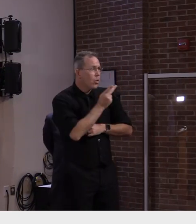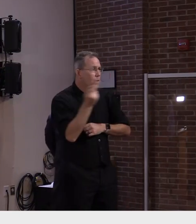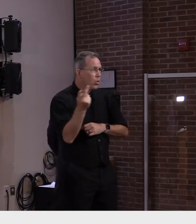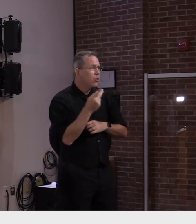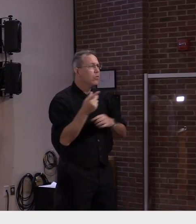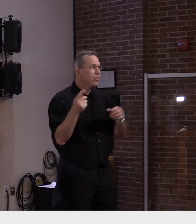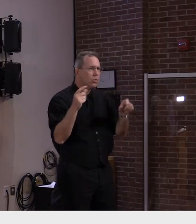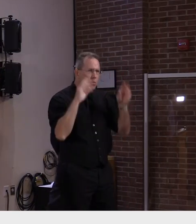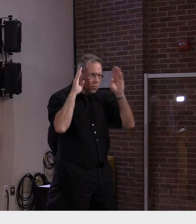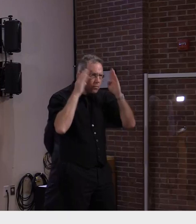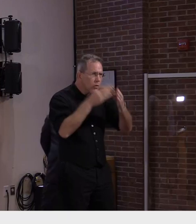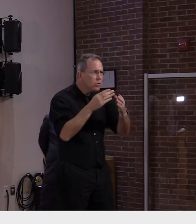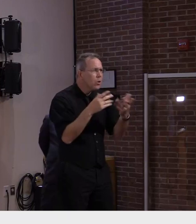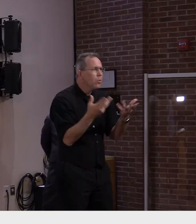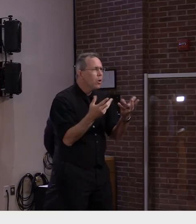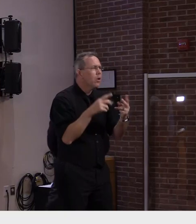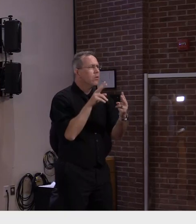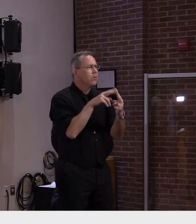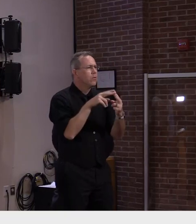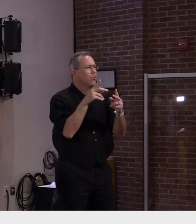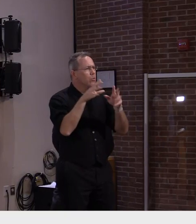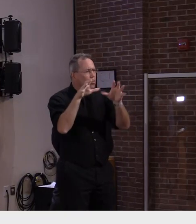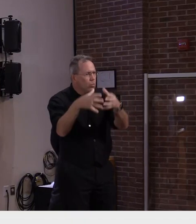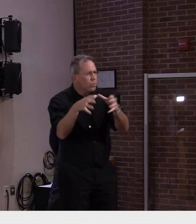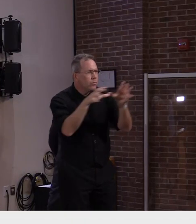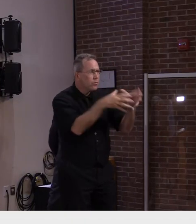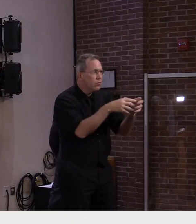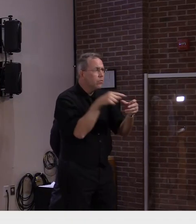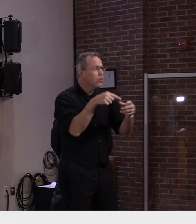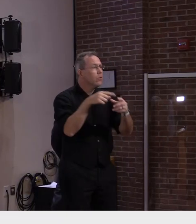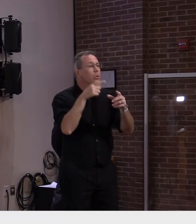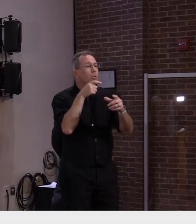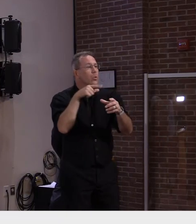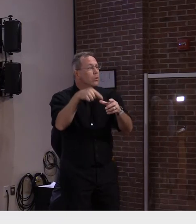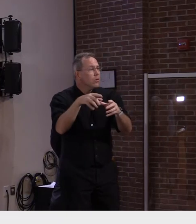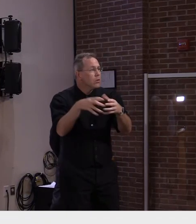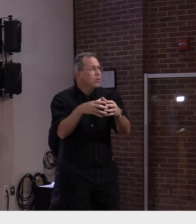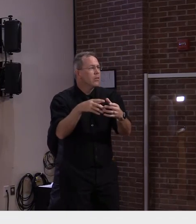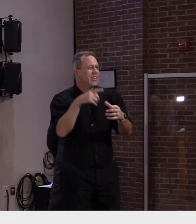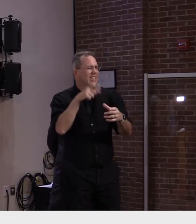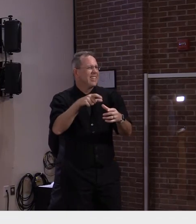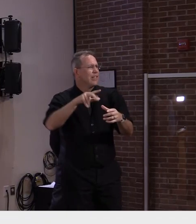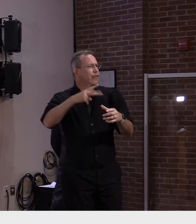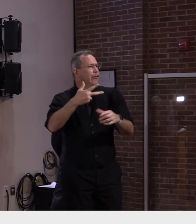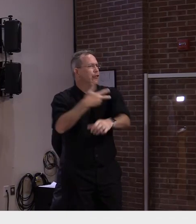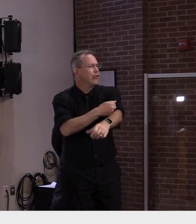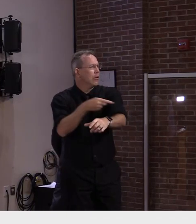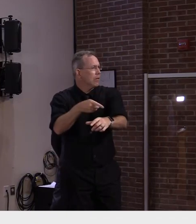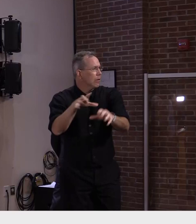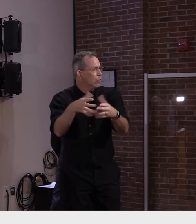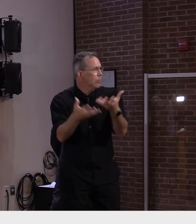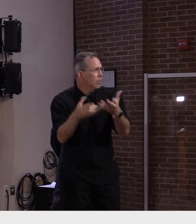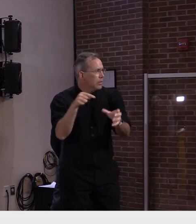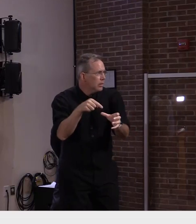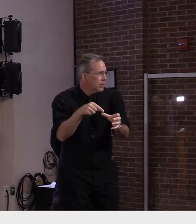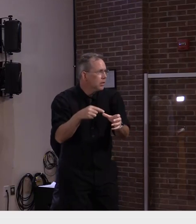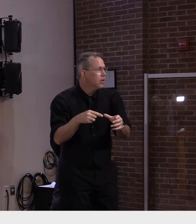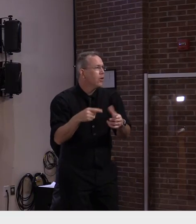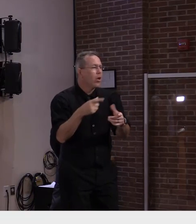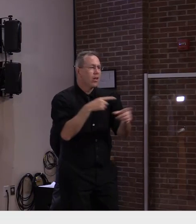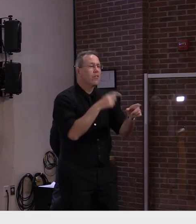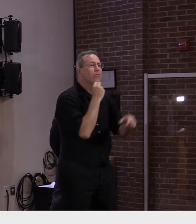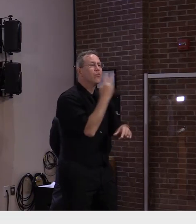and those who couldn't yet be vaccinated, mainly the under 12. So we have sort of